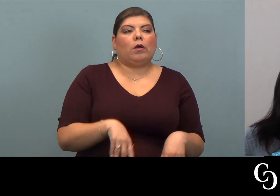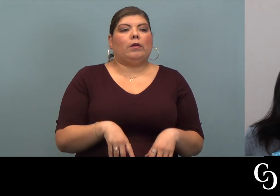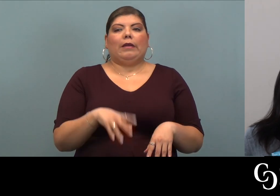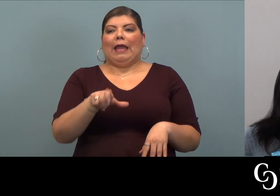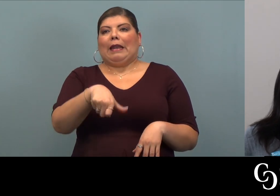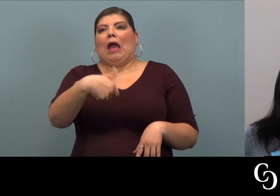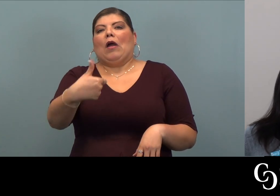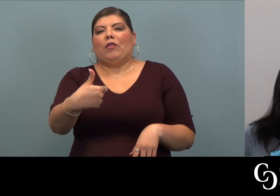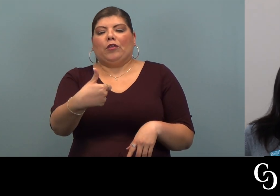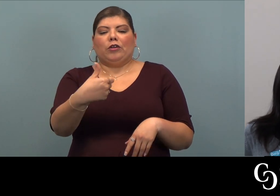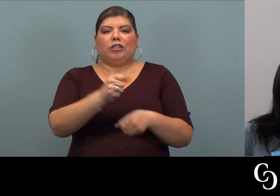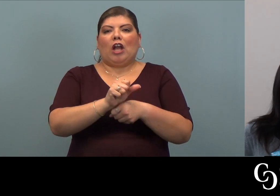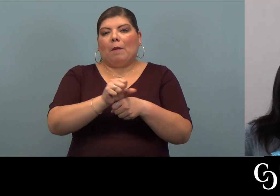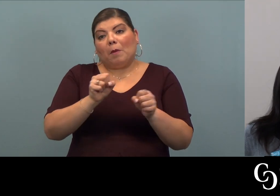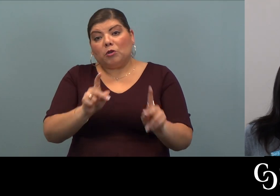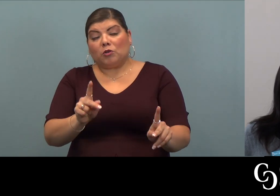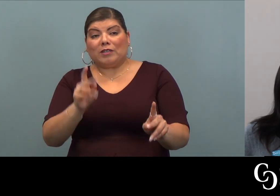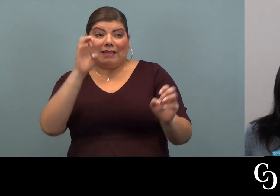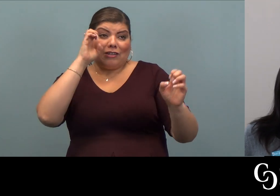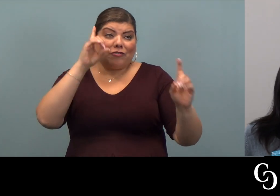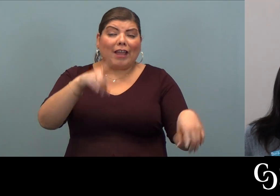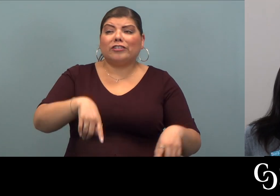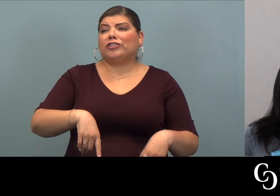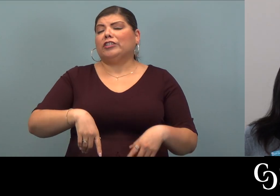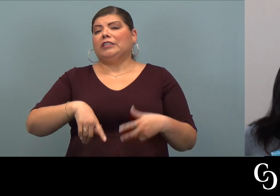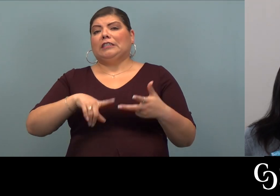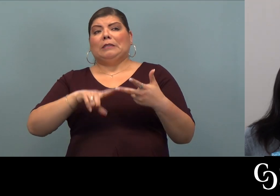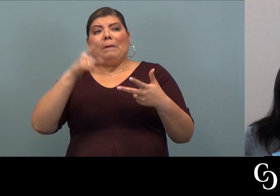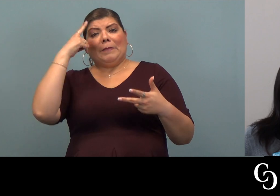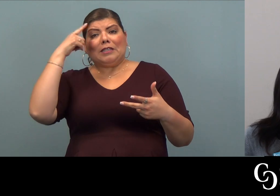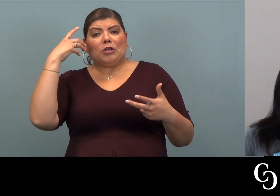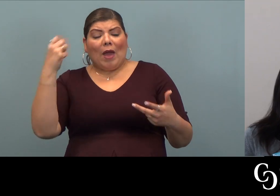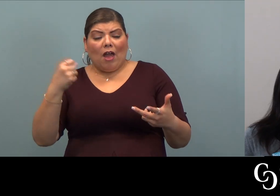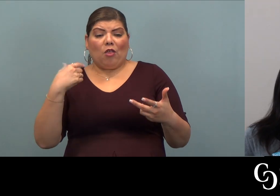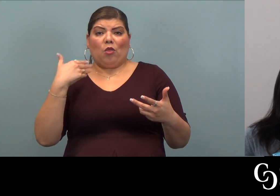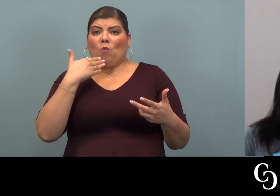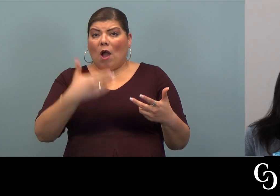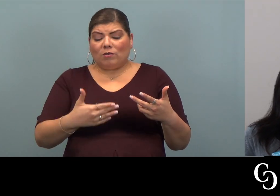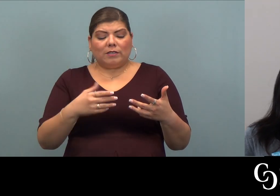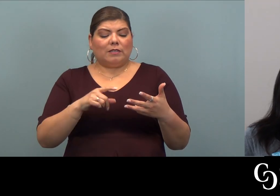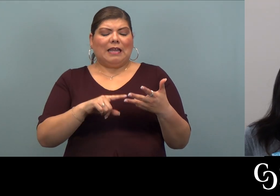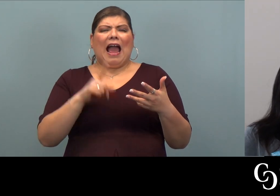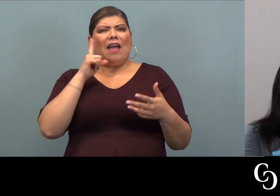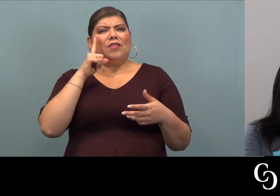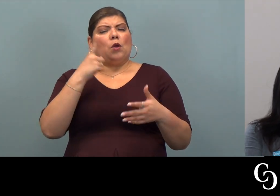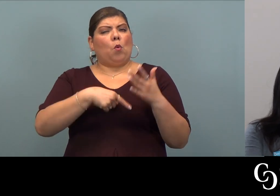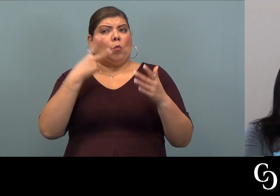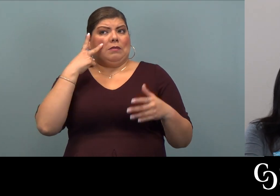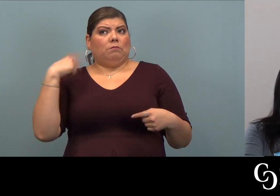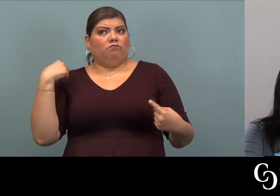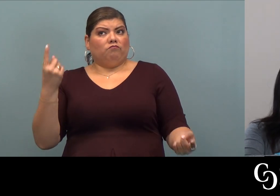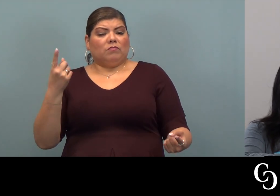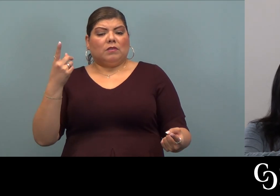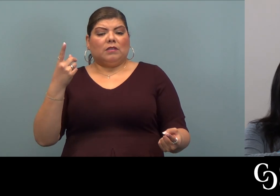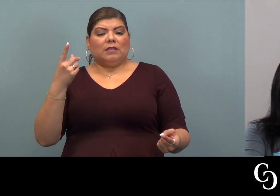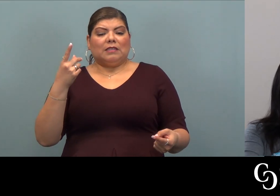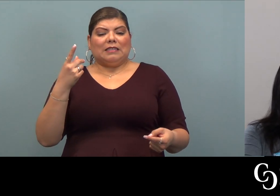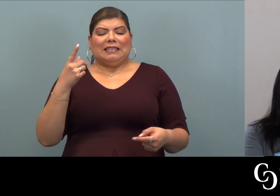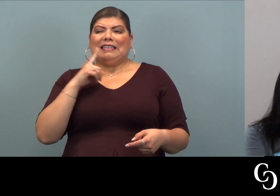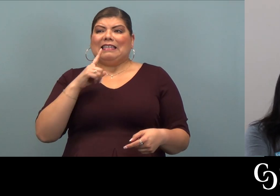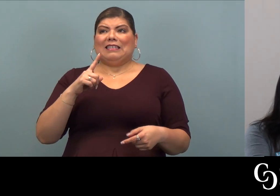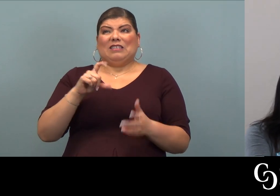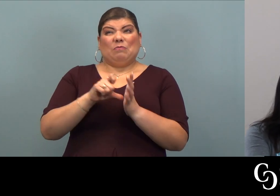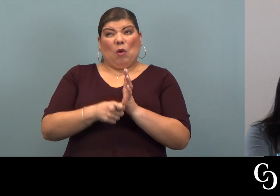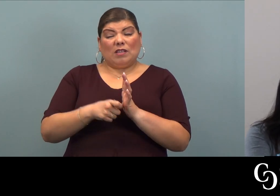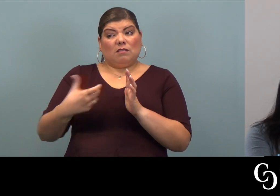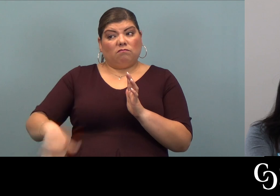and other sort of job opportunities, education, mental health, wellness. I think what we have seen Bike Plus do